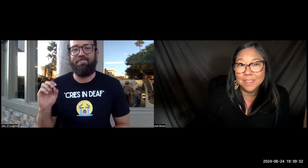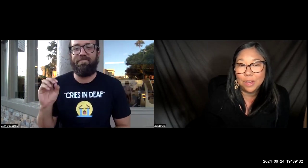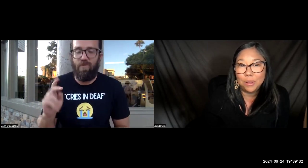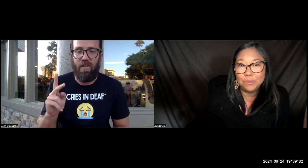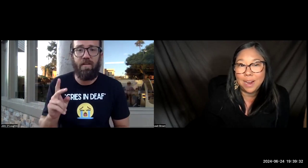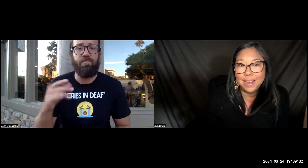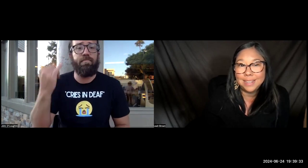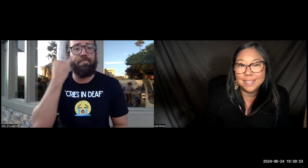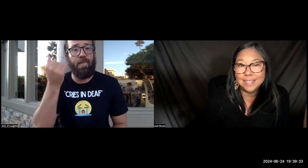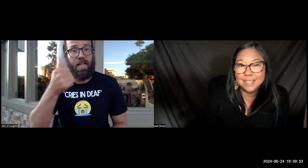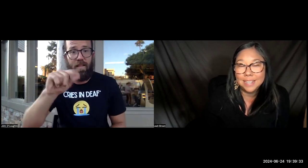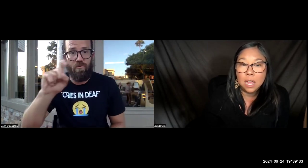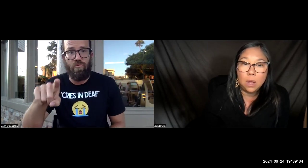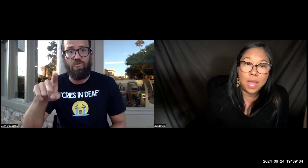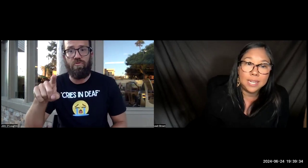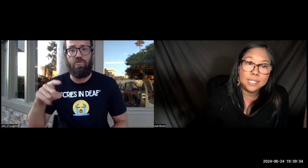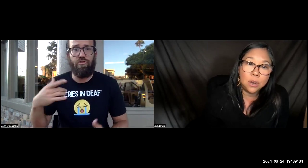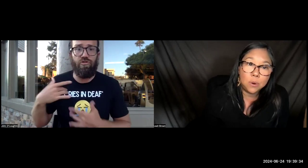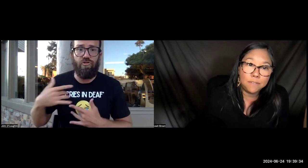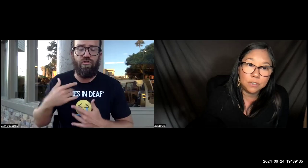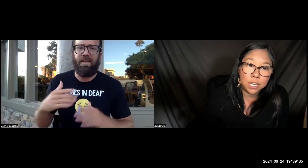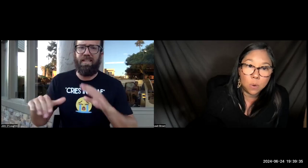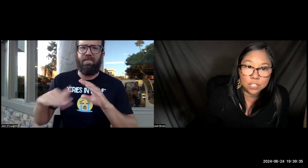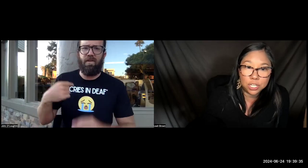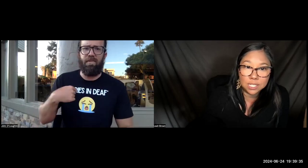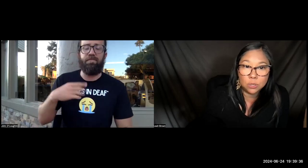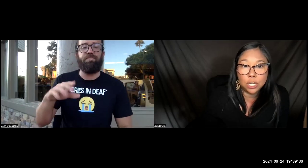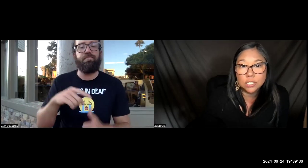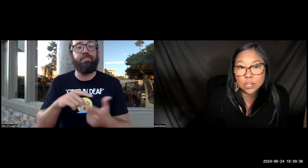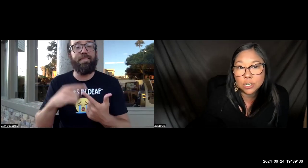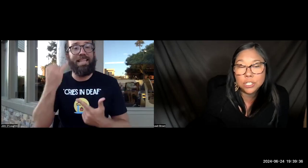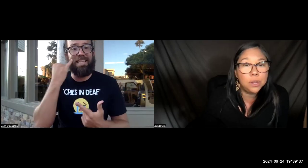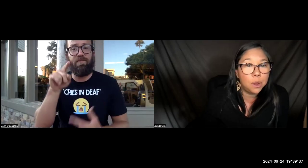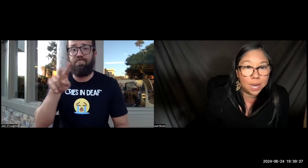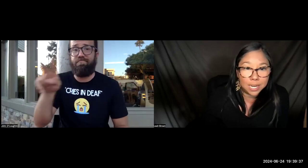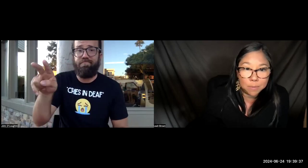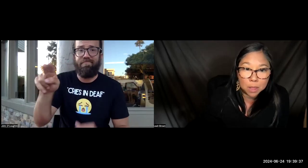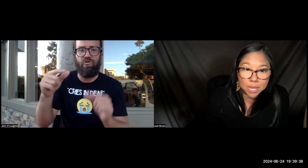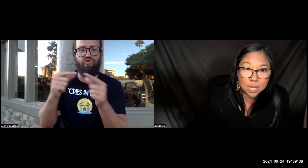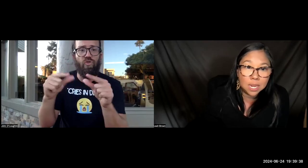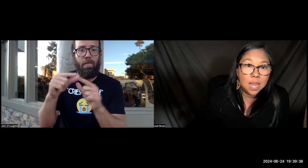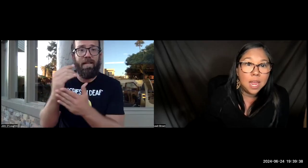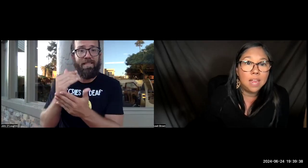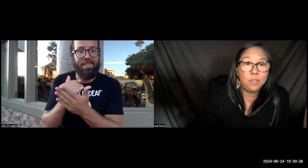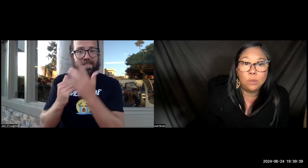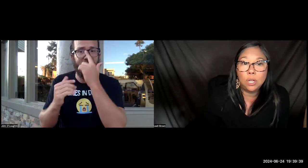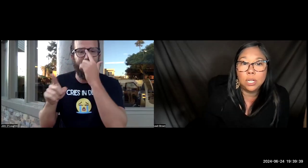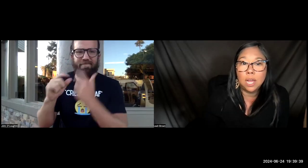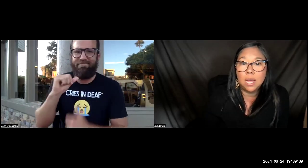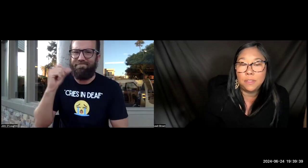All right. Okay, so if there's any questions or concerns, you can go ahead and email me. If you look at